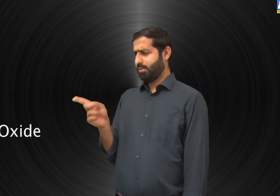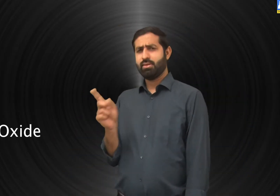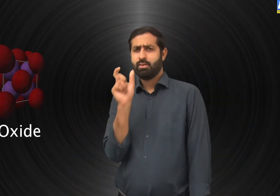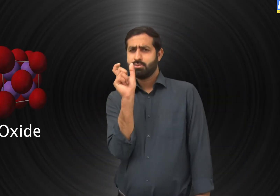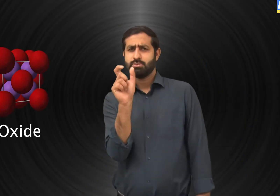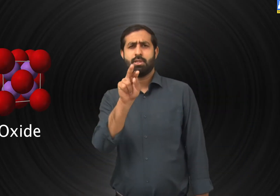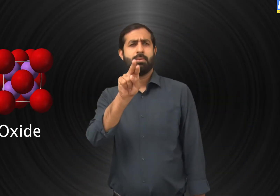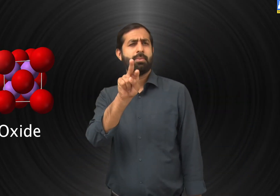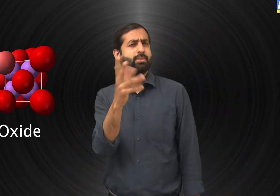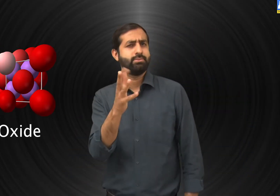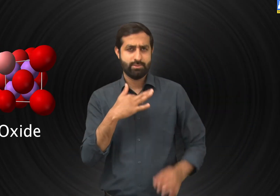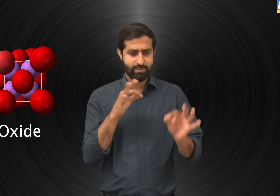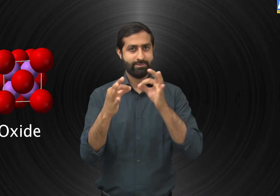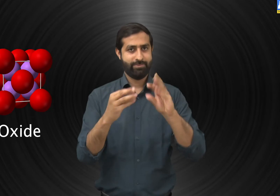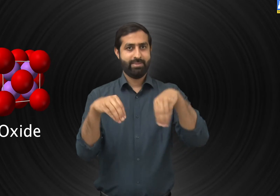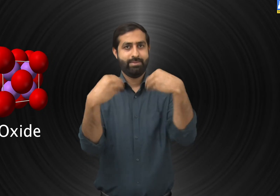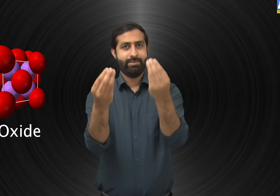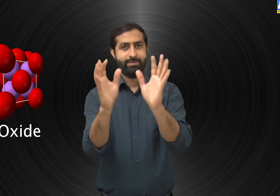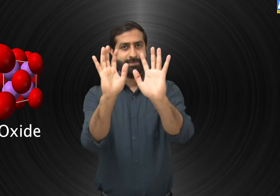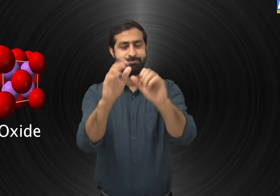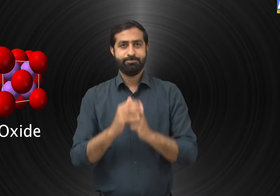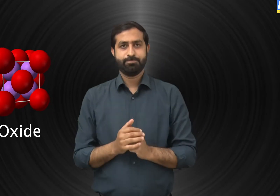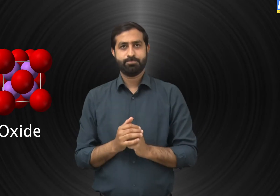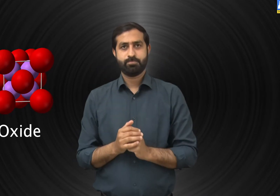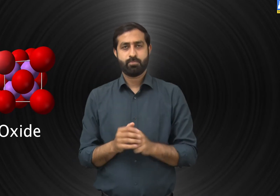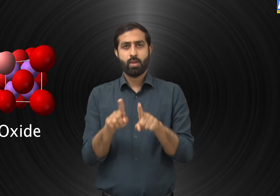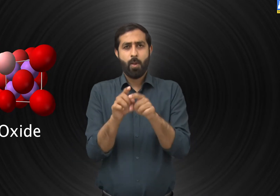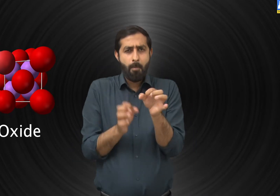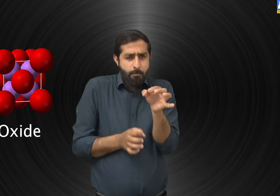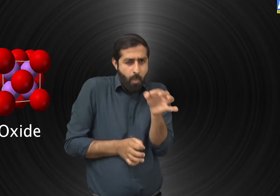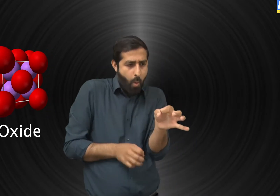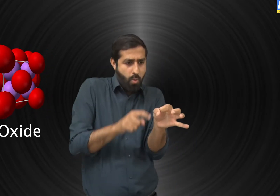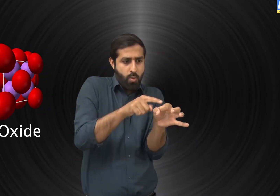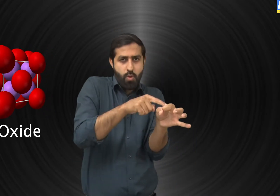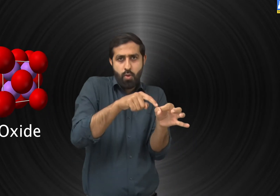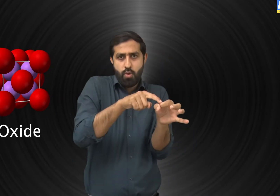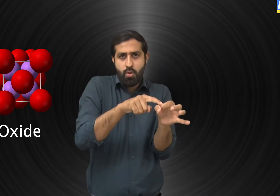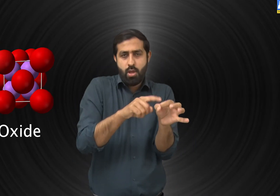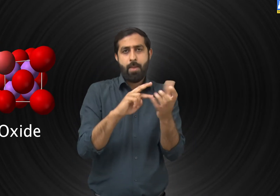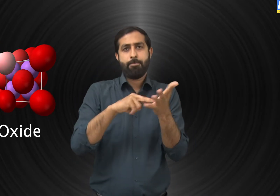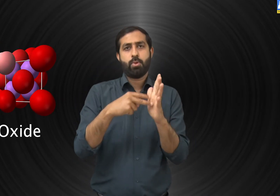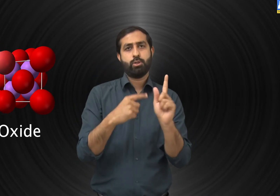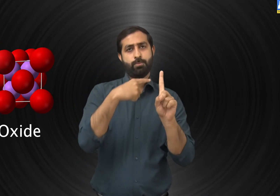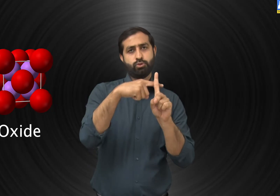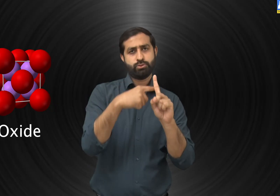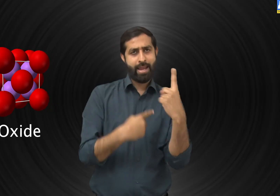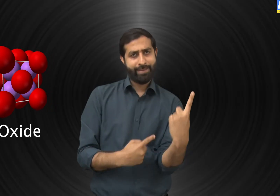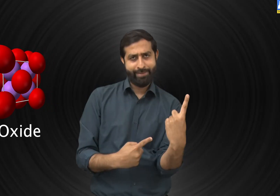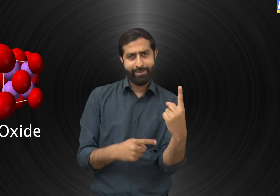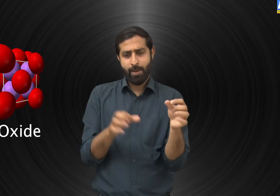What is oxide? Let me explain. An oxide is a